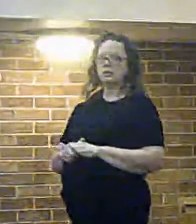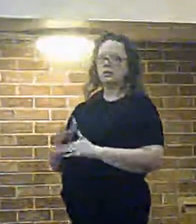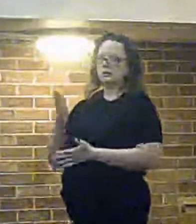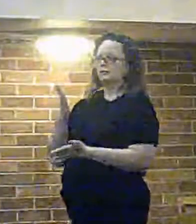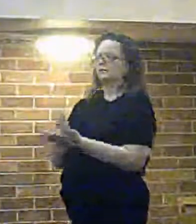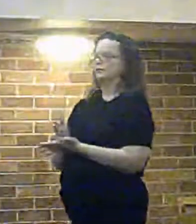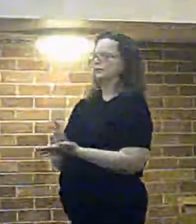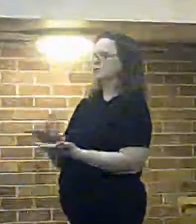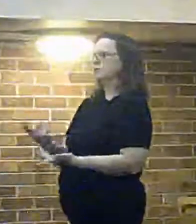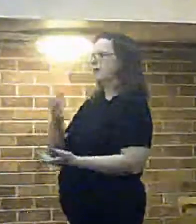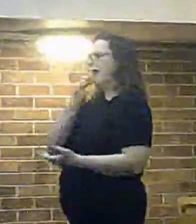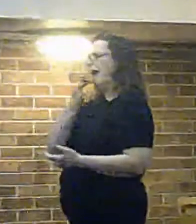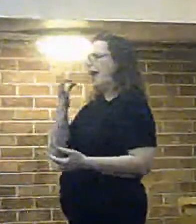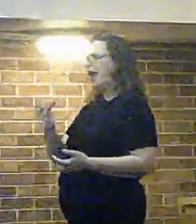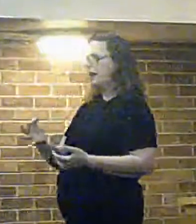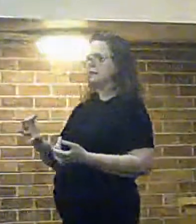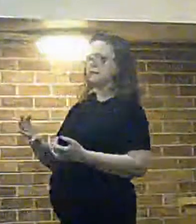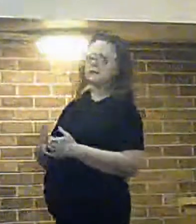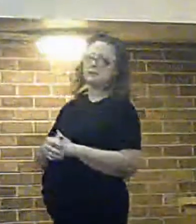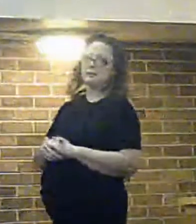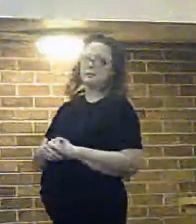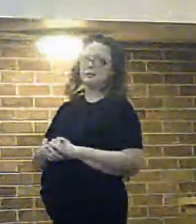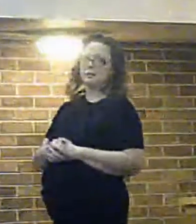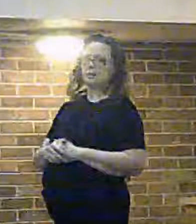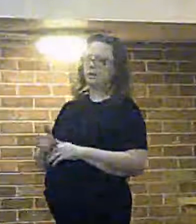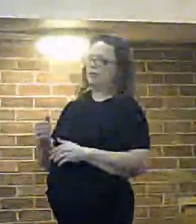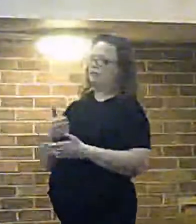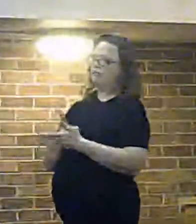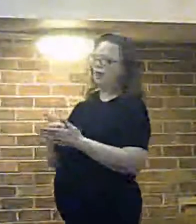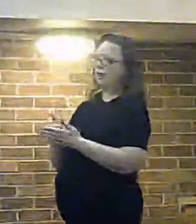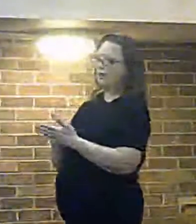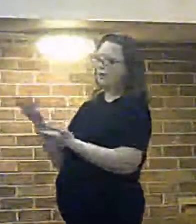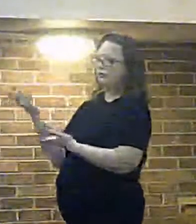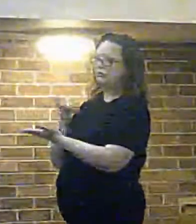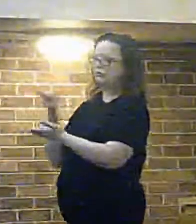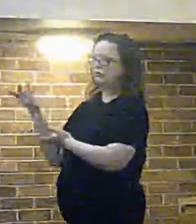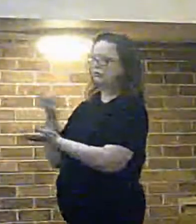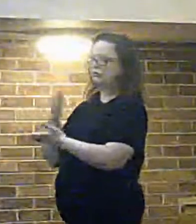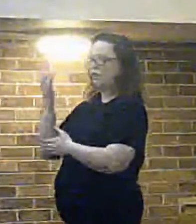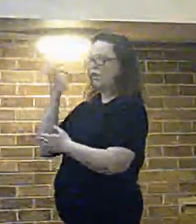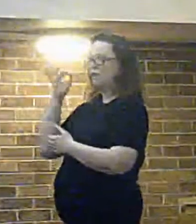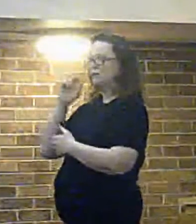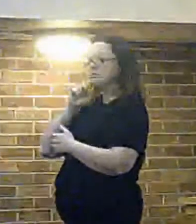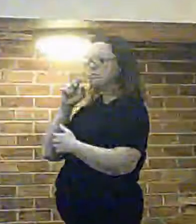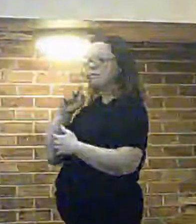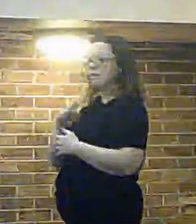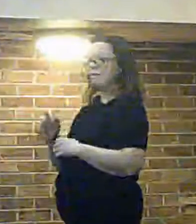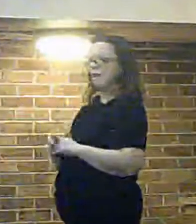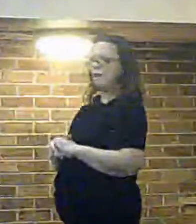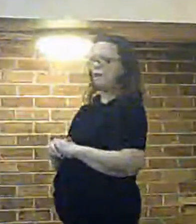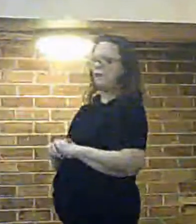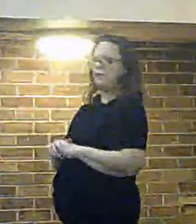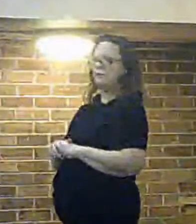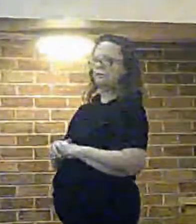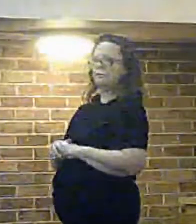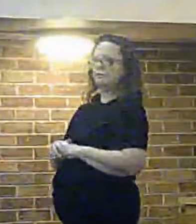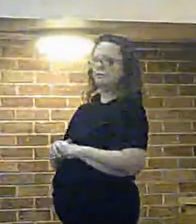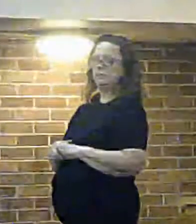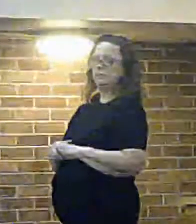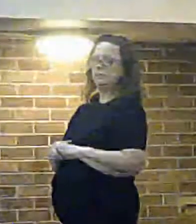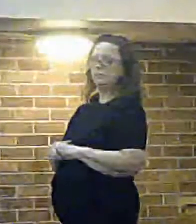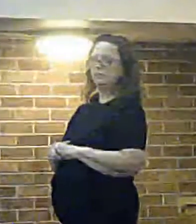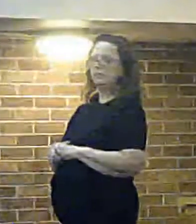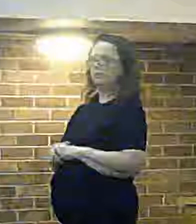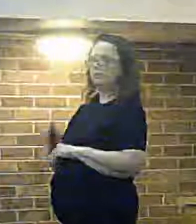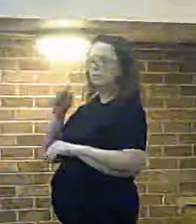Just to reassure you, I am having regular conversations with officers in Wirral. The Wirral officers, as the gentleman